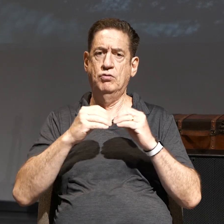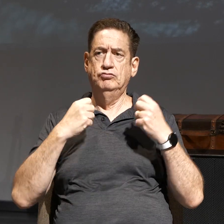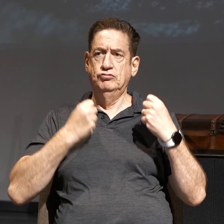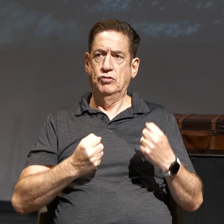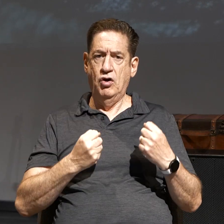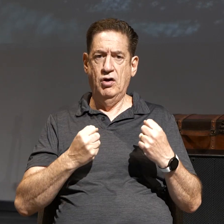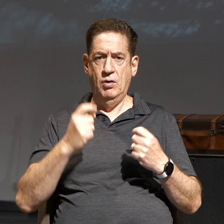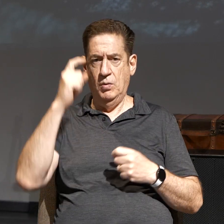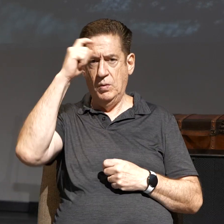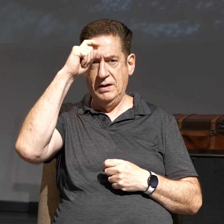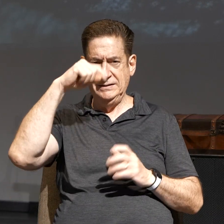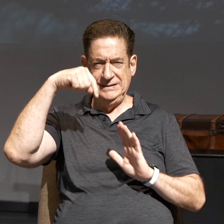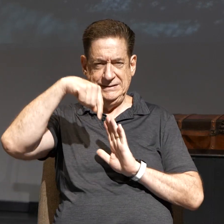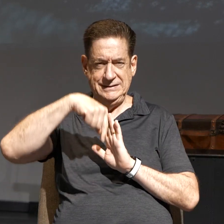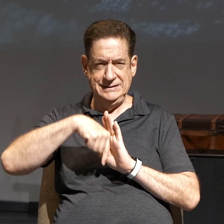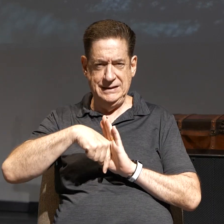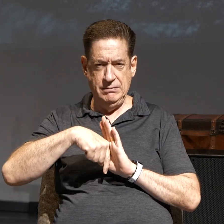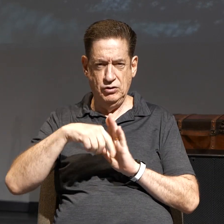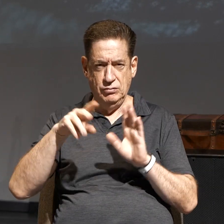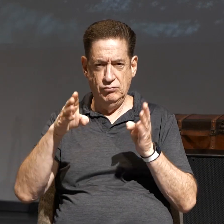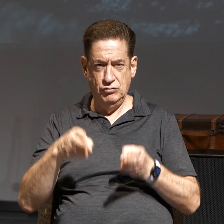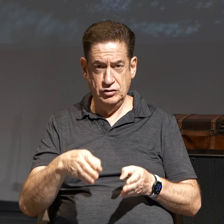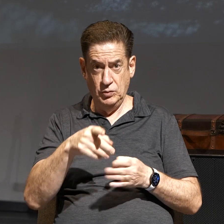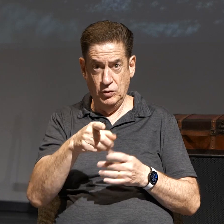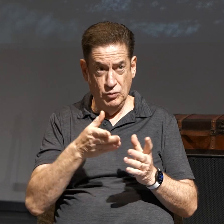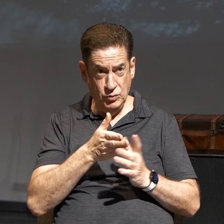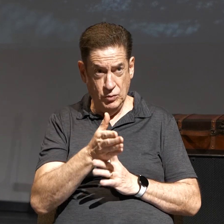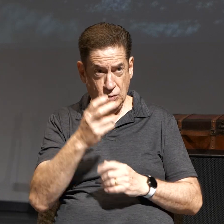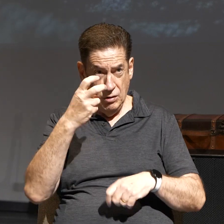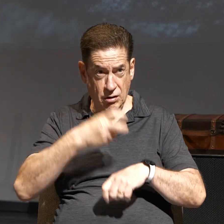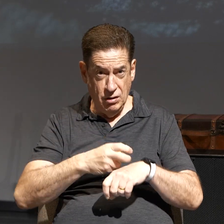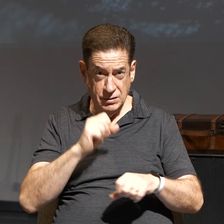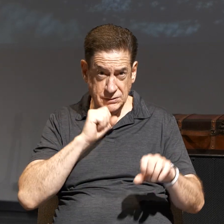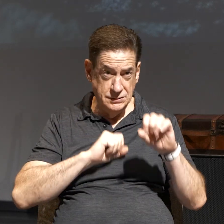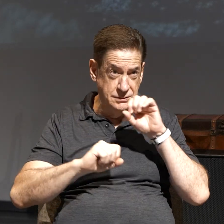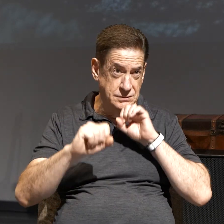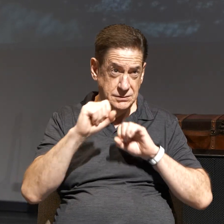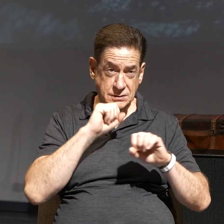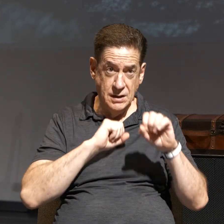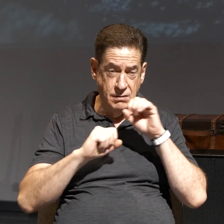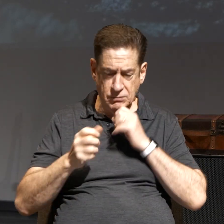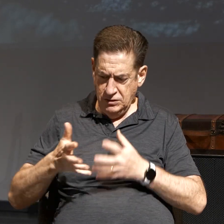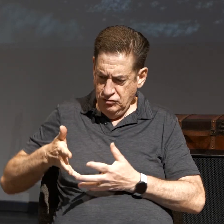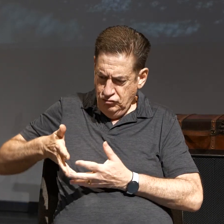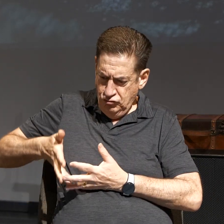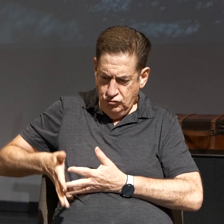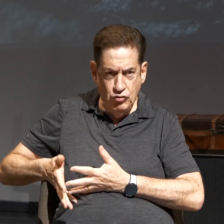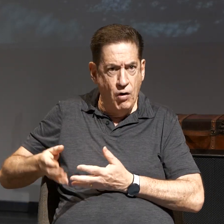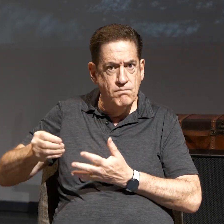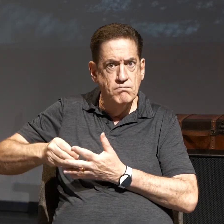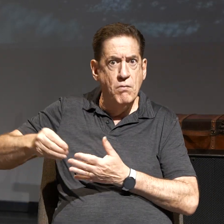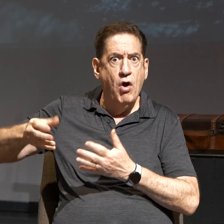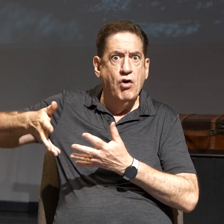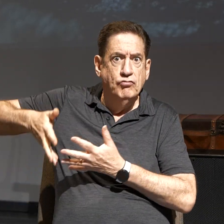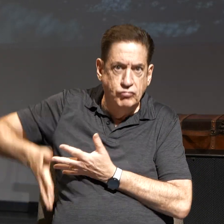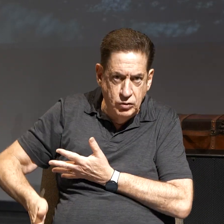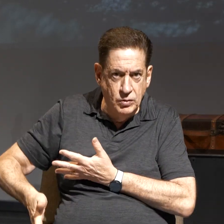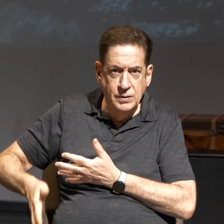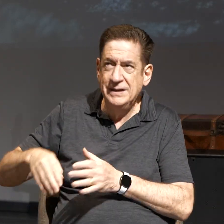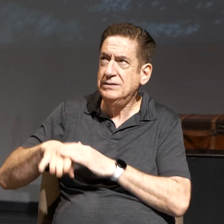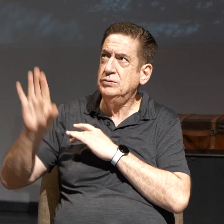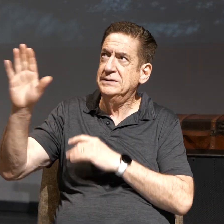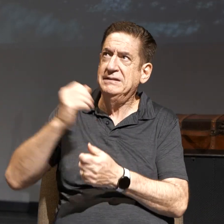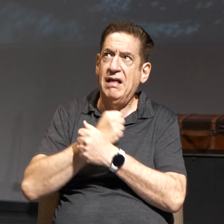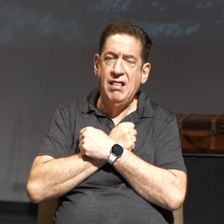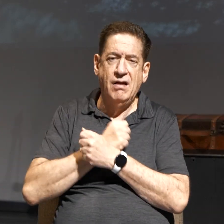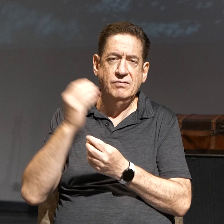person. When you go through hard times, it drives the root system down deeper into His love and